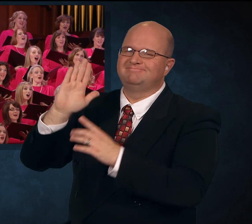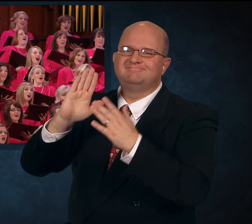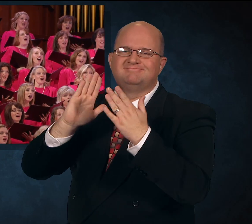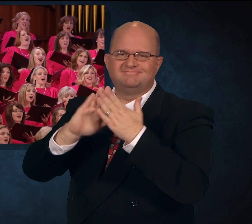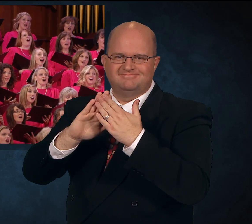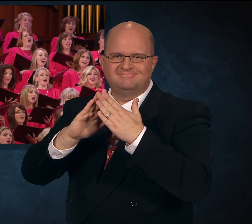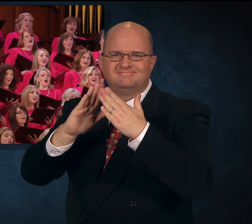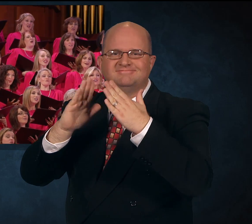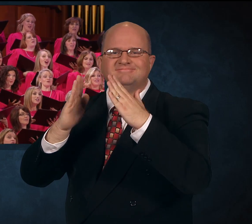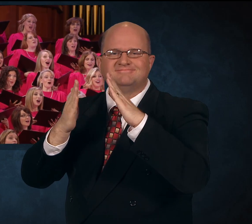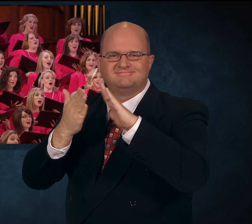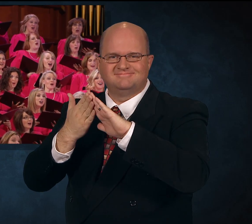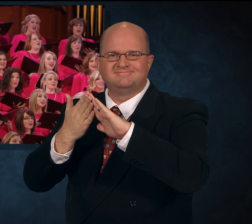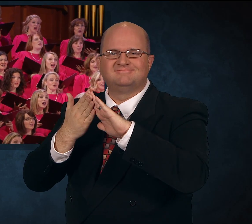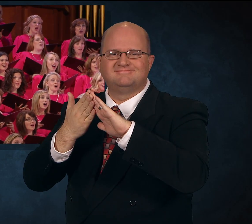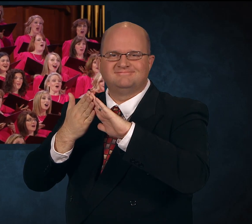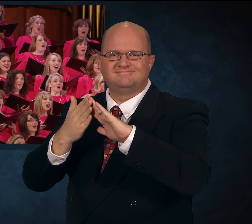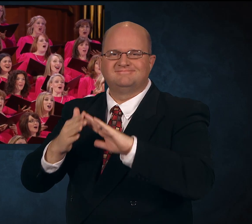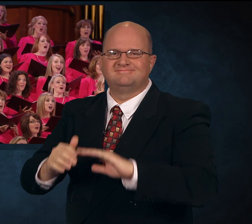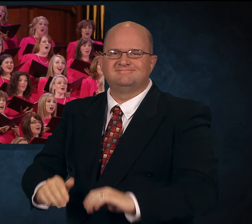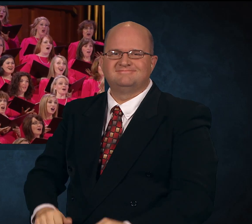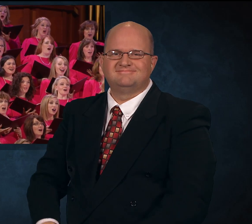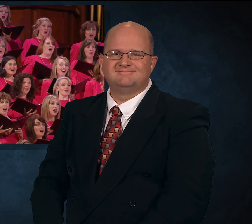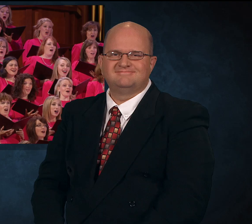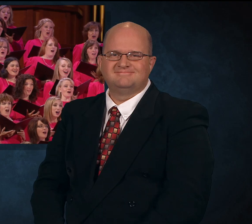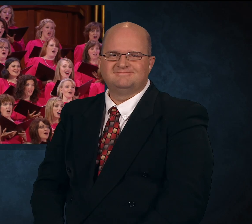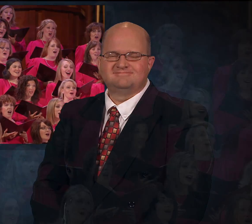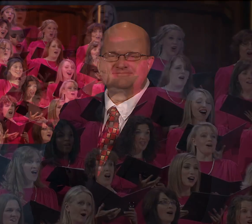of the God.